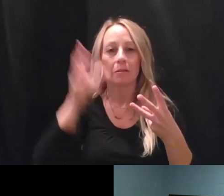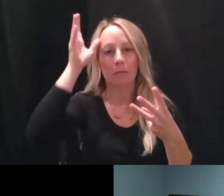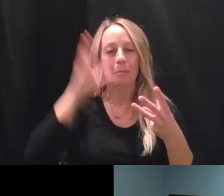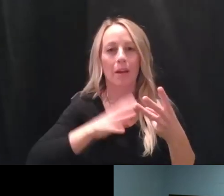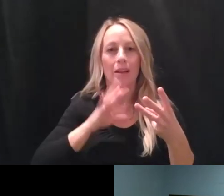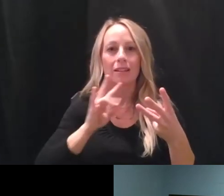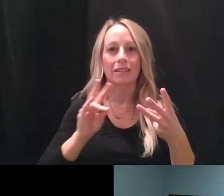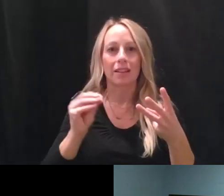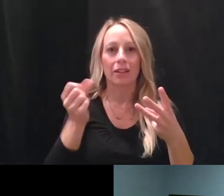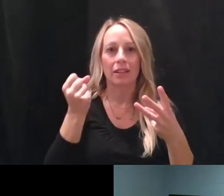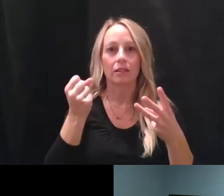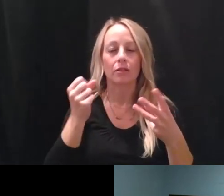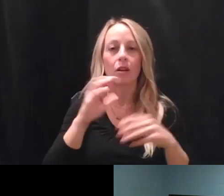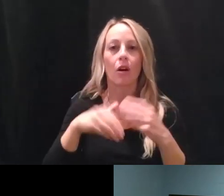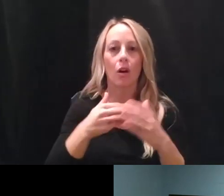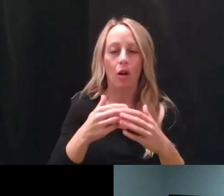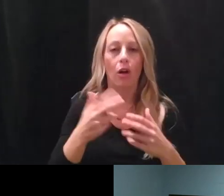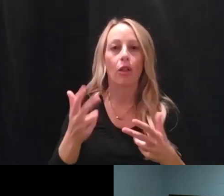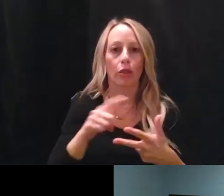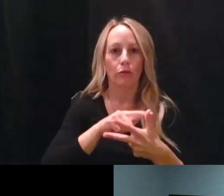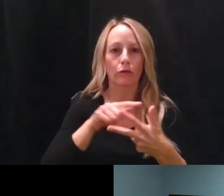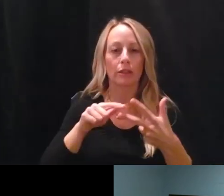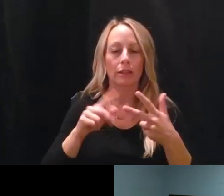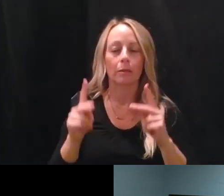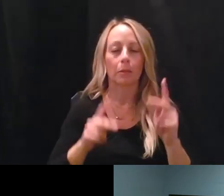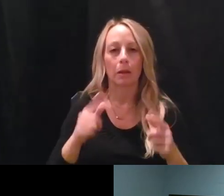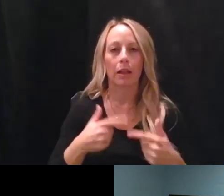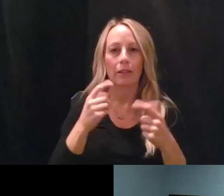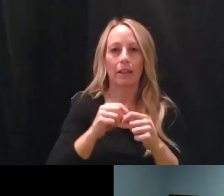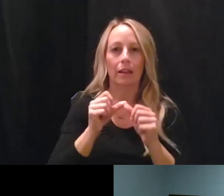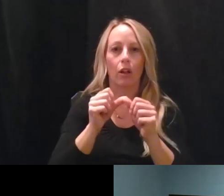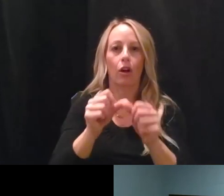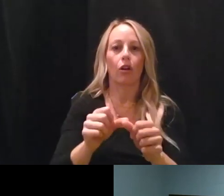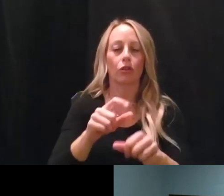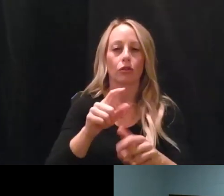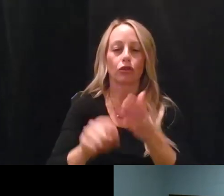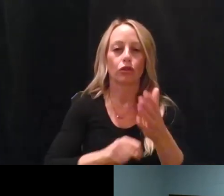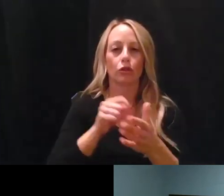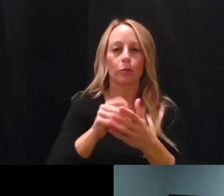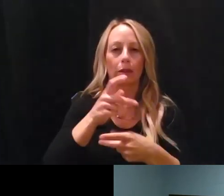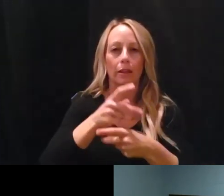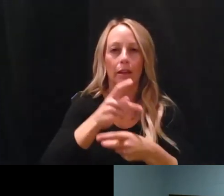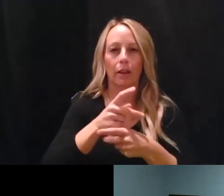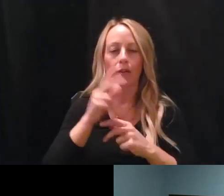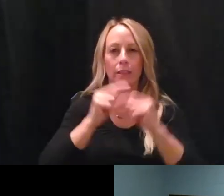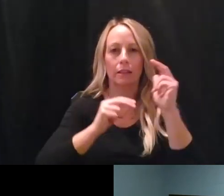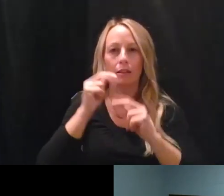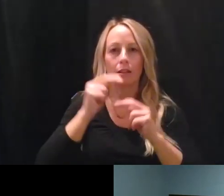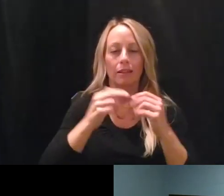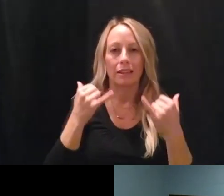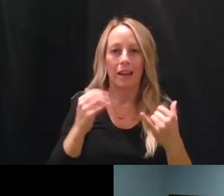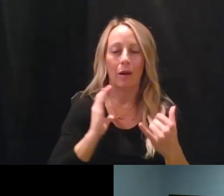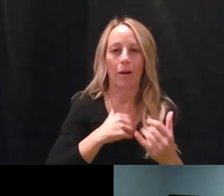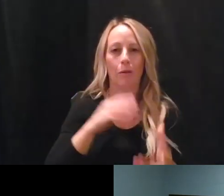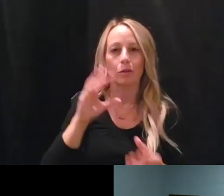three had been living in long-term care facilities, and the total number of deaths in Rock Island County is now at 63.